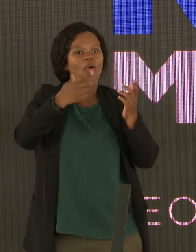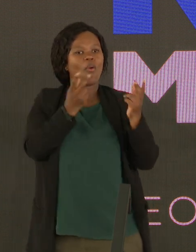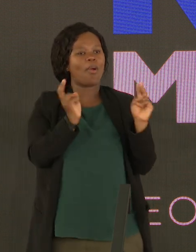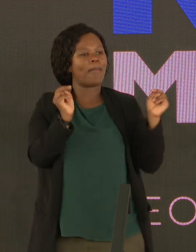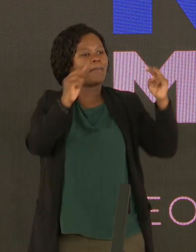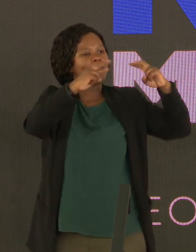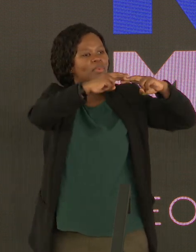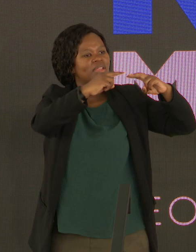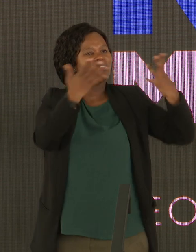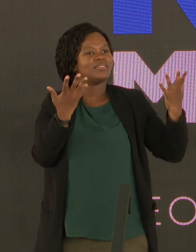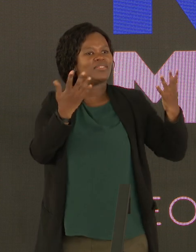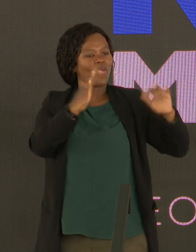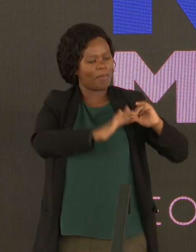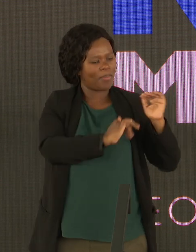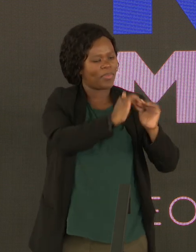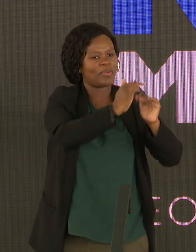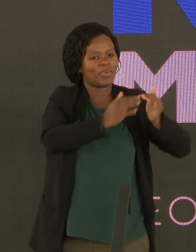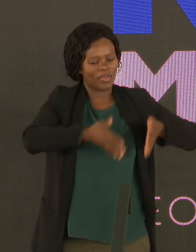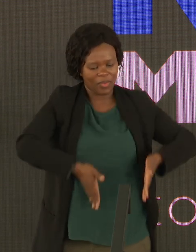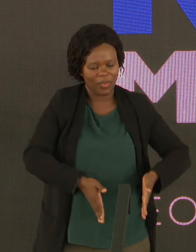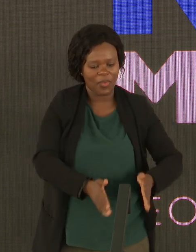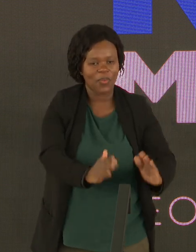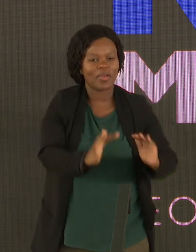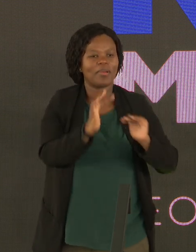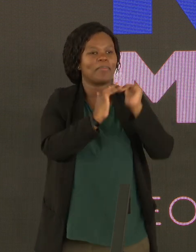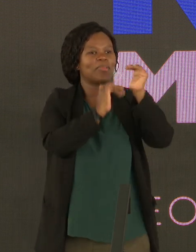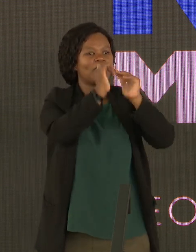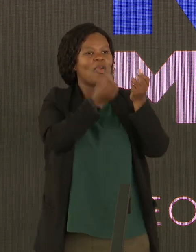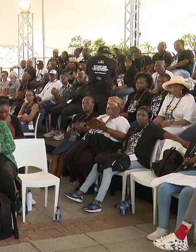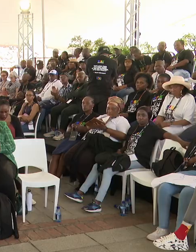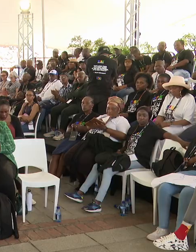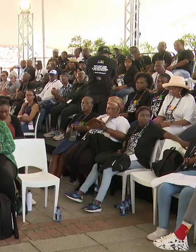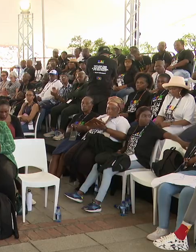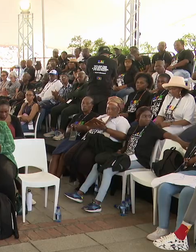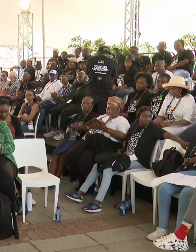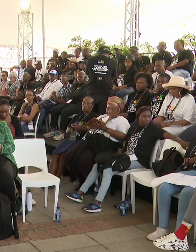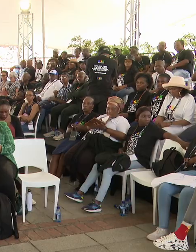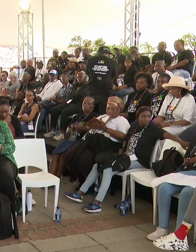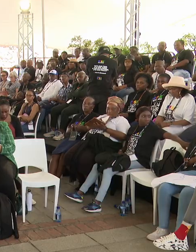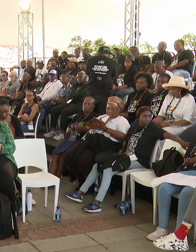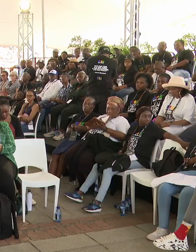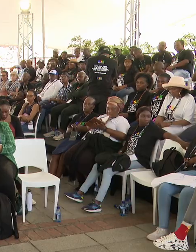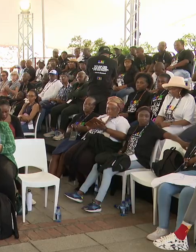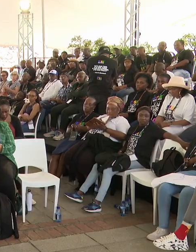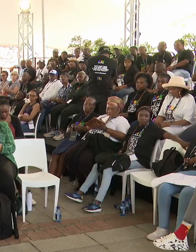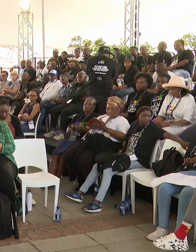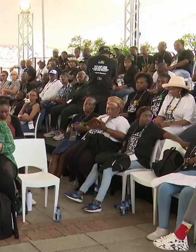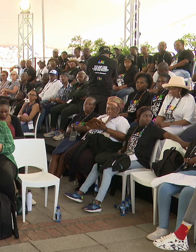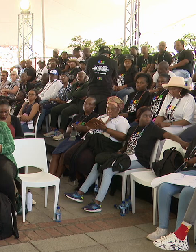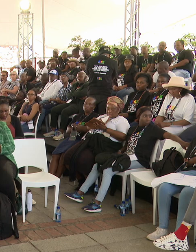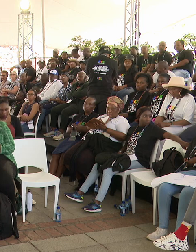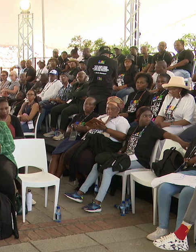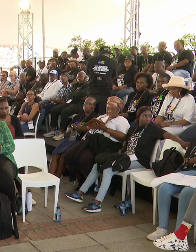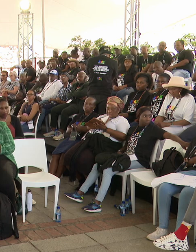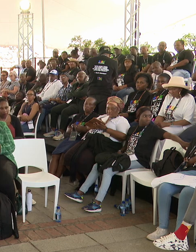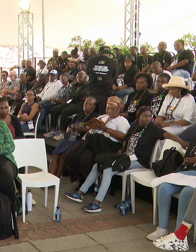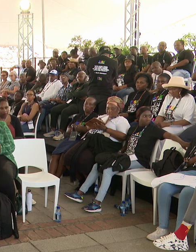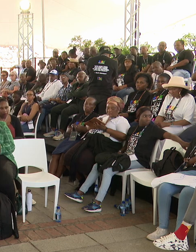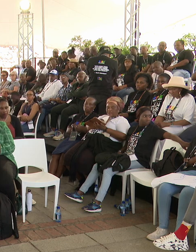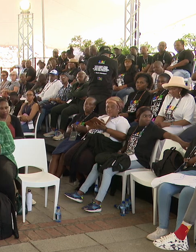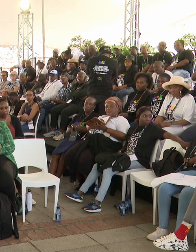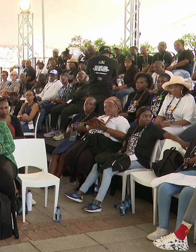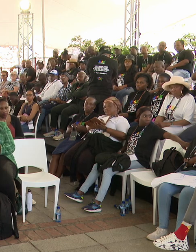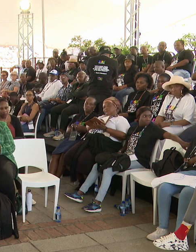road in Pongolo or to give resources to our people. I also think that it's important for